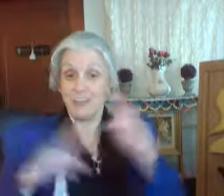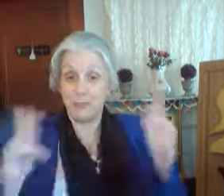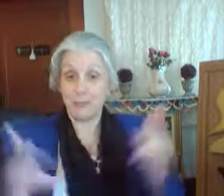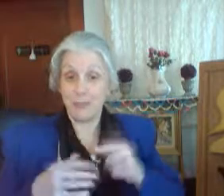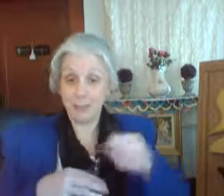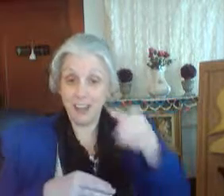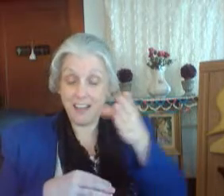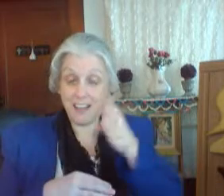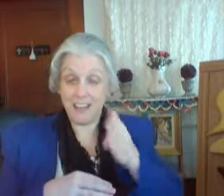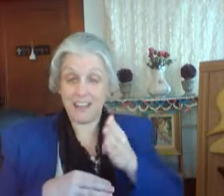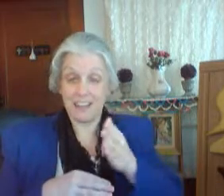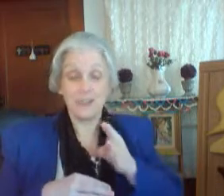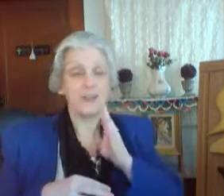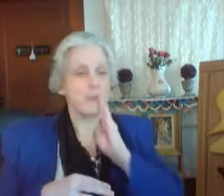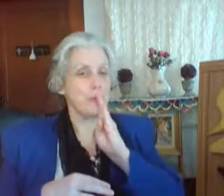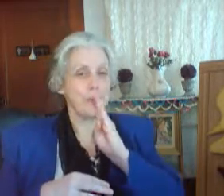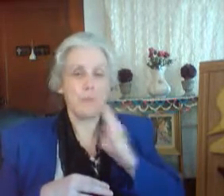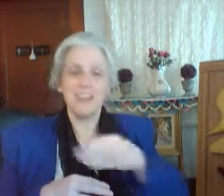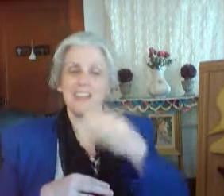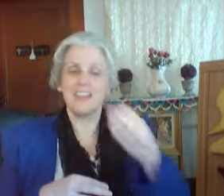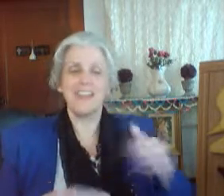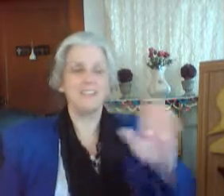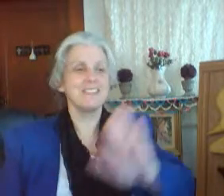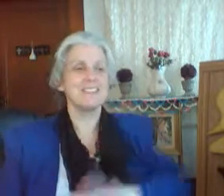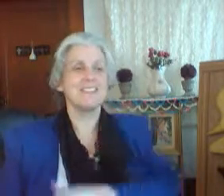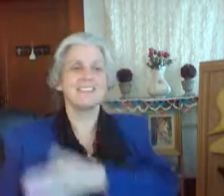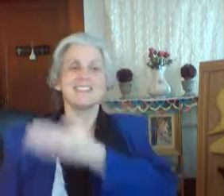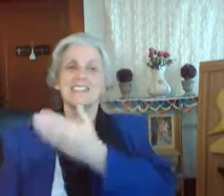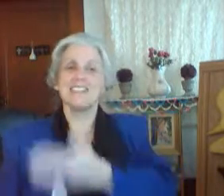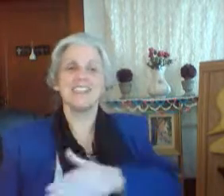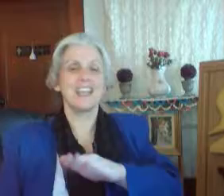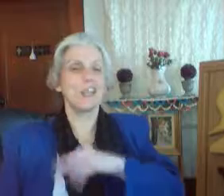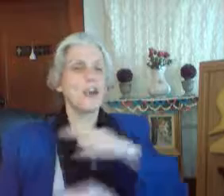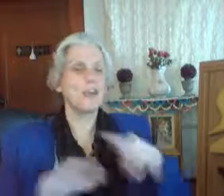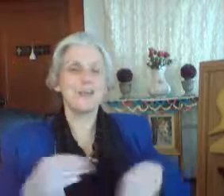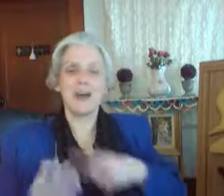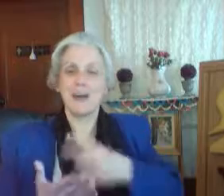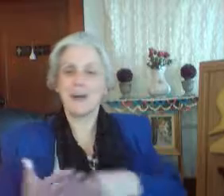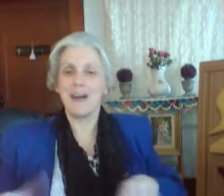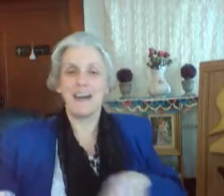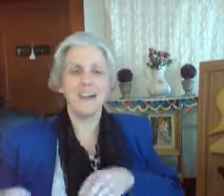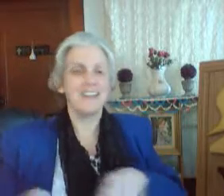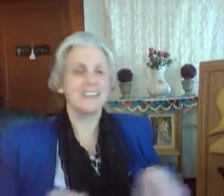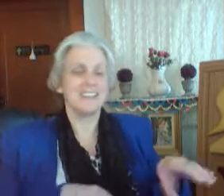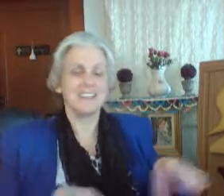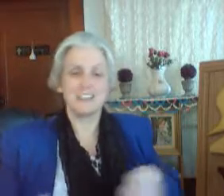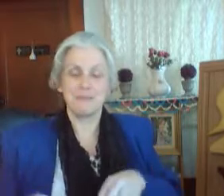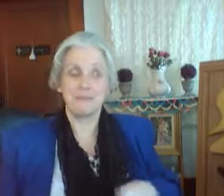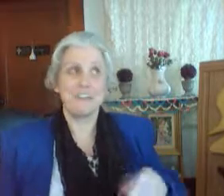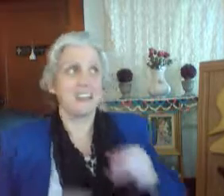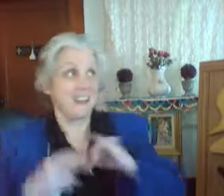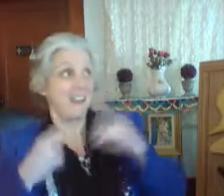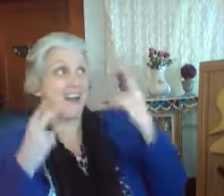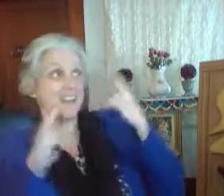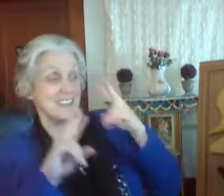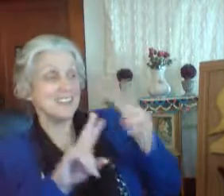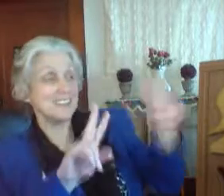be this glad refrain. I see a broken